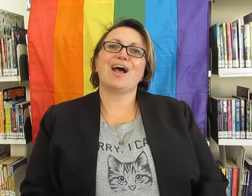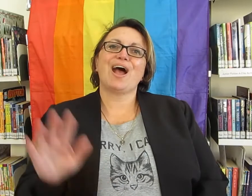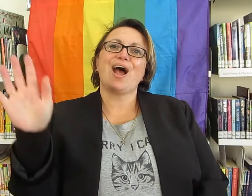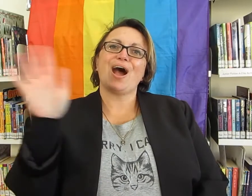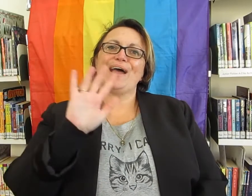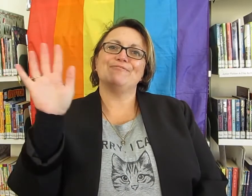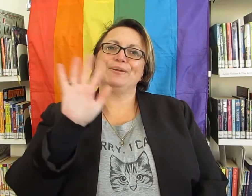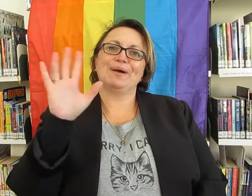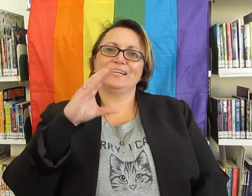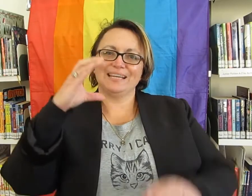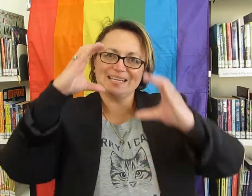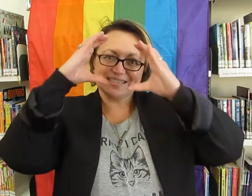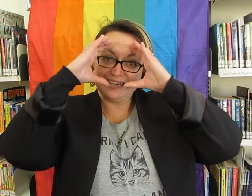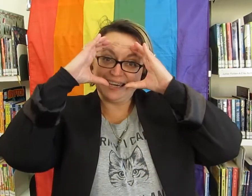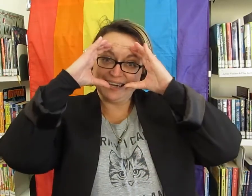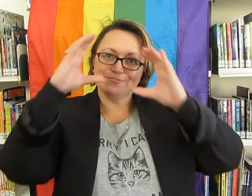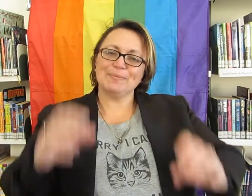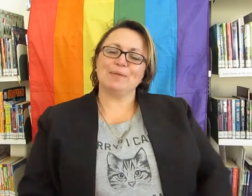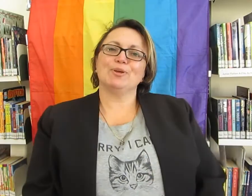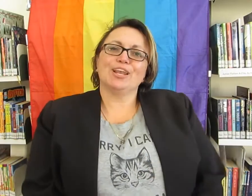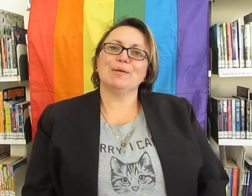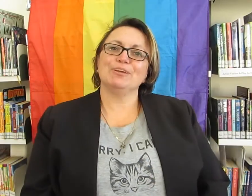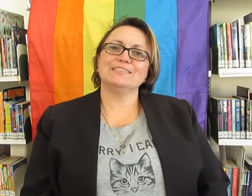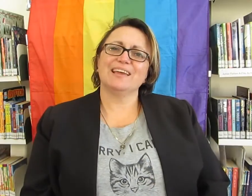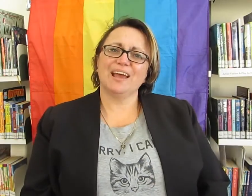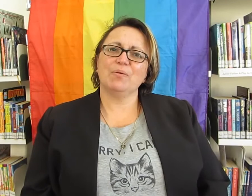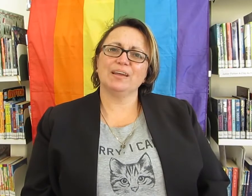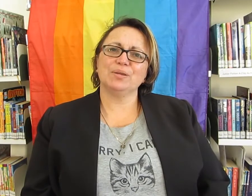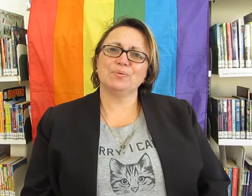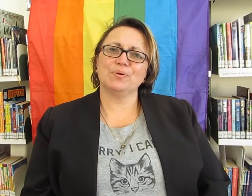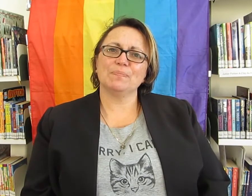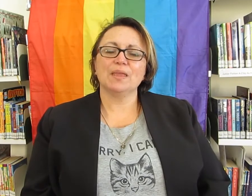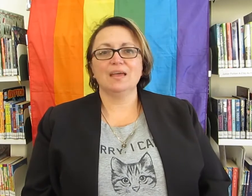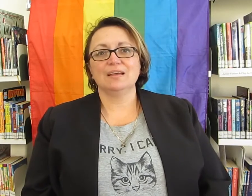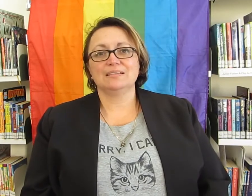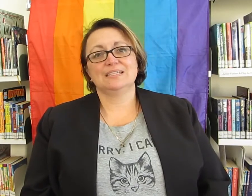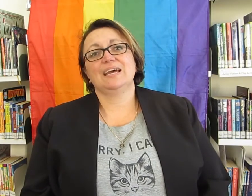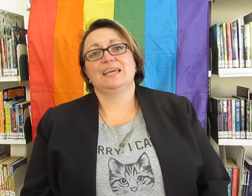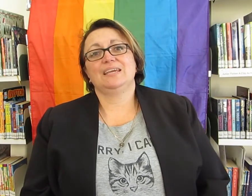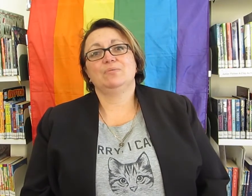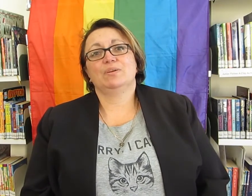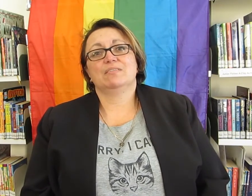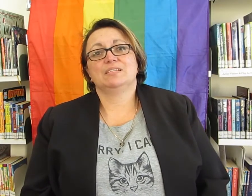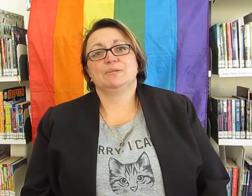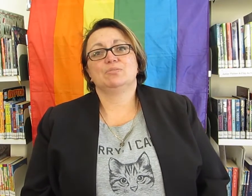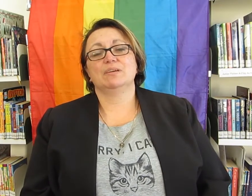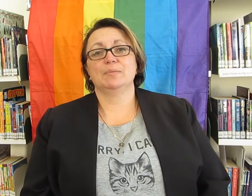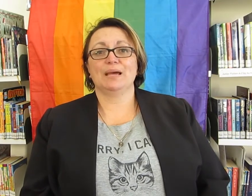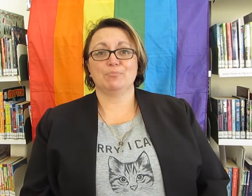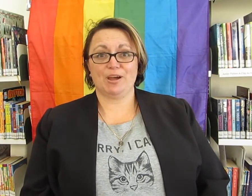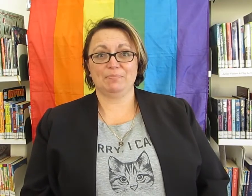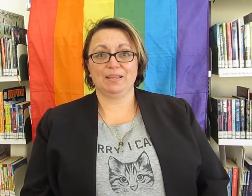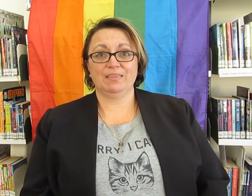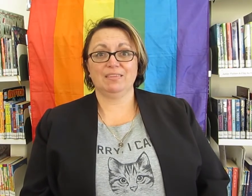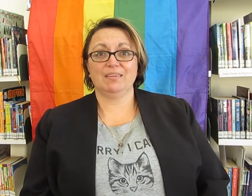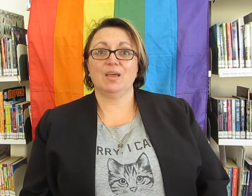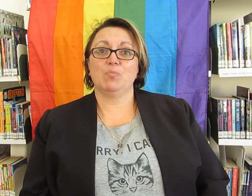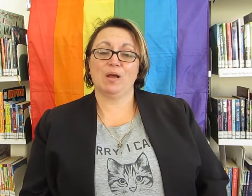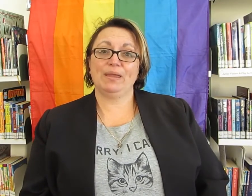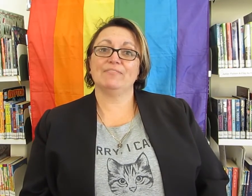Hi everyone, it's Claire from Hepburn Libraries. How are you all? Today we're going to be talking about Pride Month and why we have